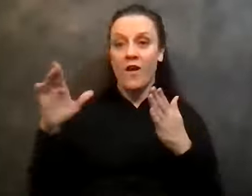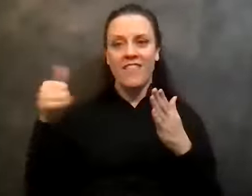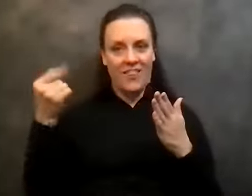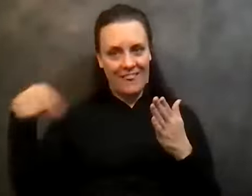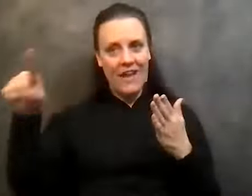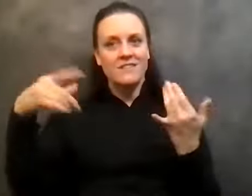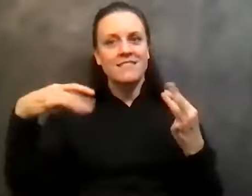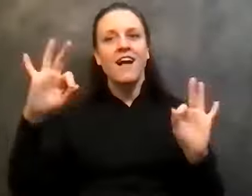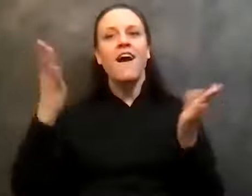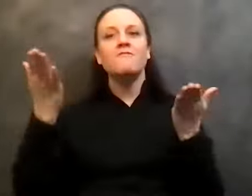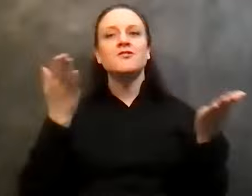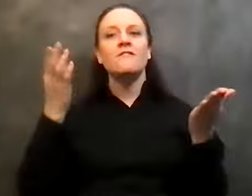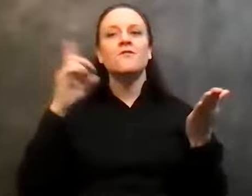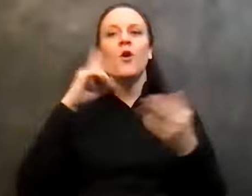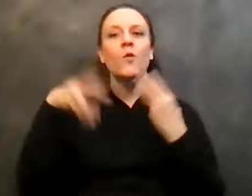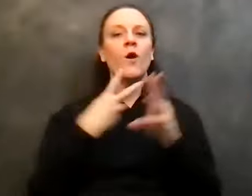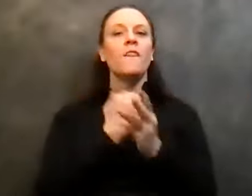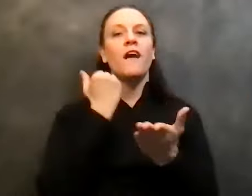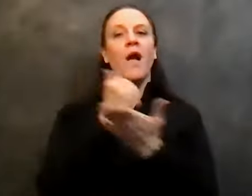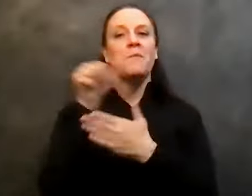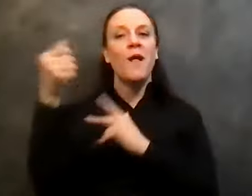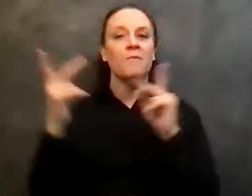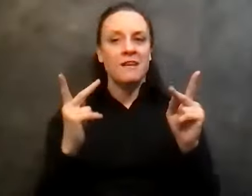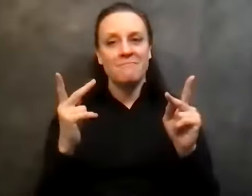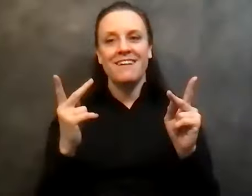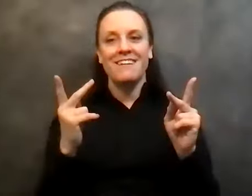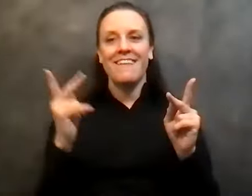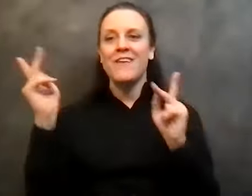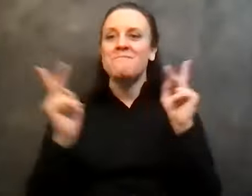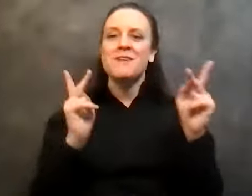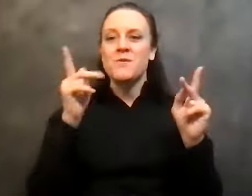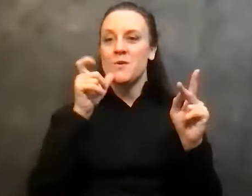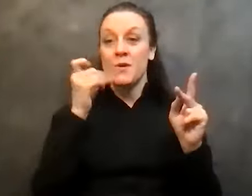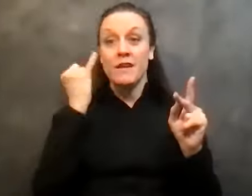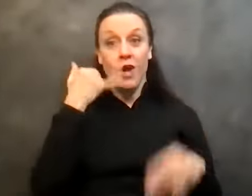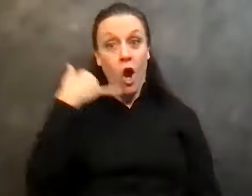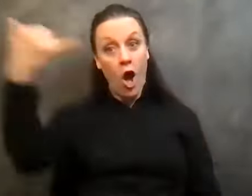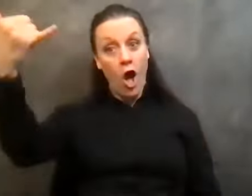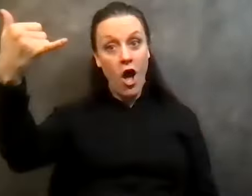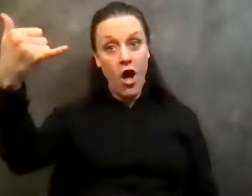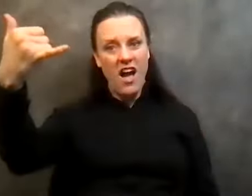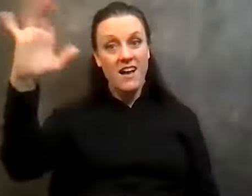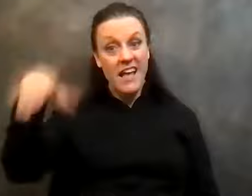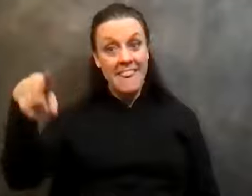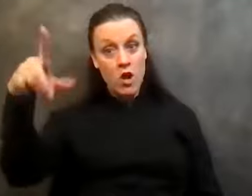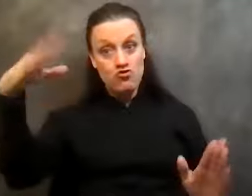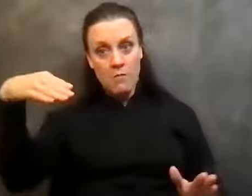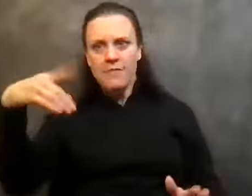service to the world. They're helping other people. They're people who, if you call them up and you're in trouble, they're going to set aside whatever